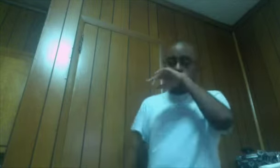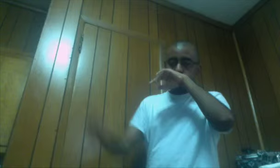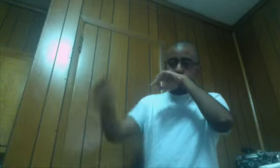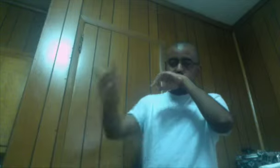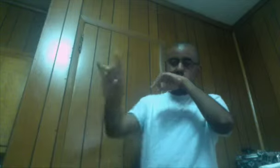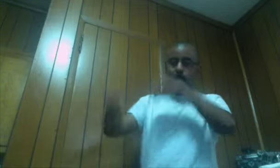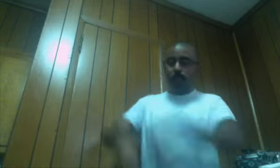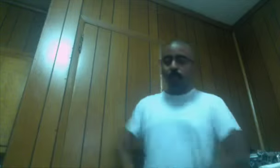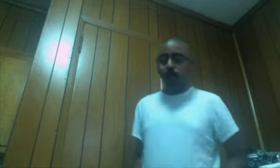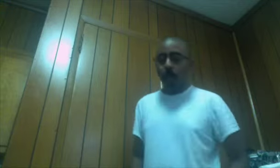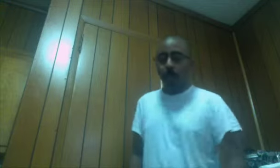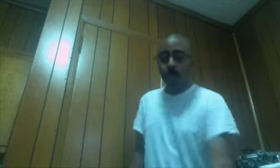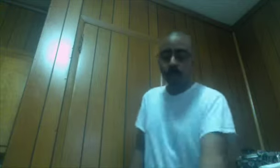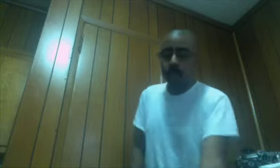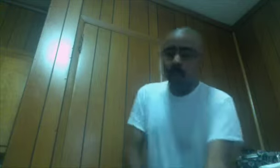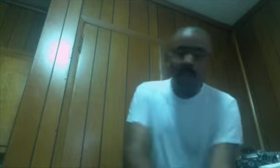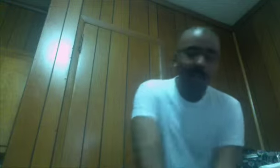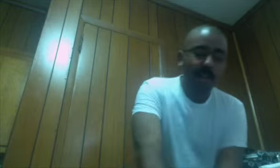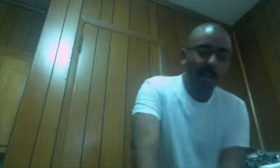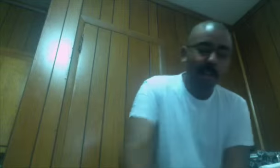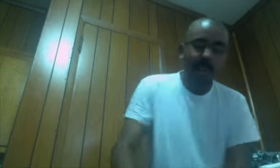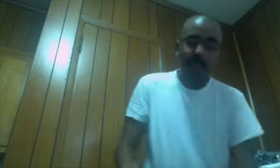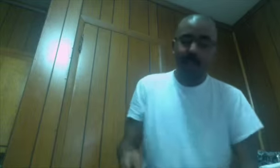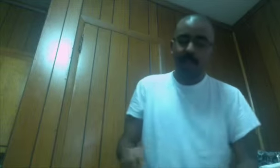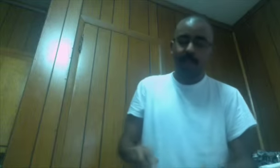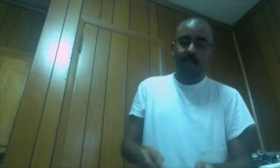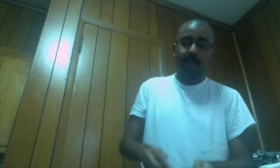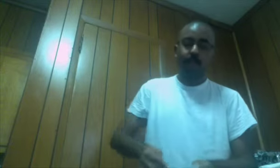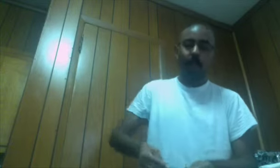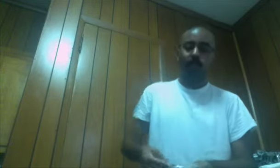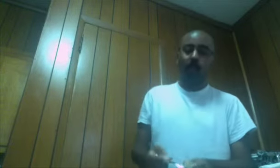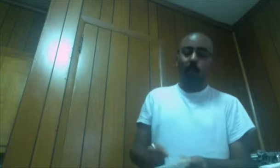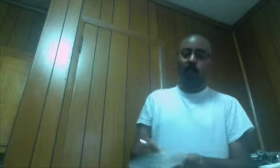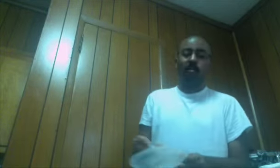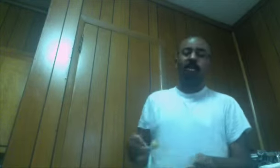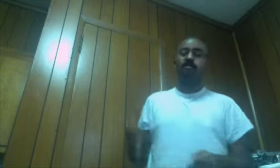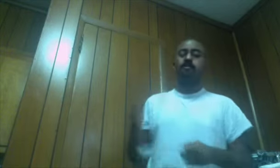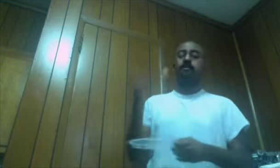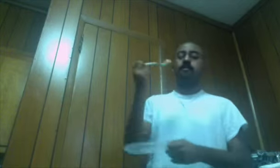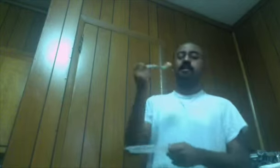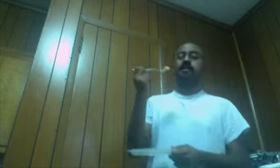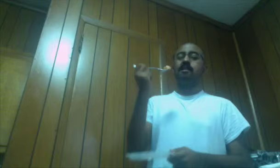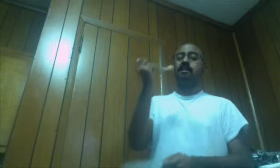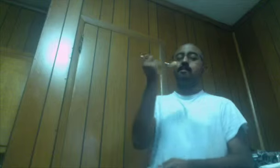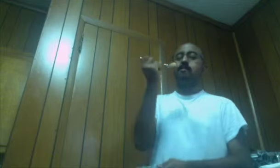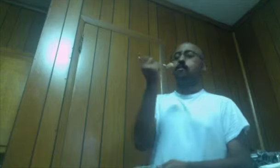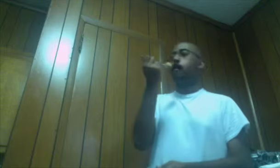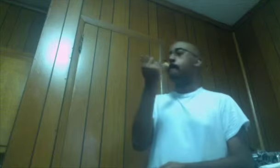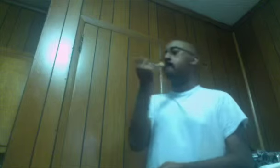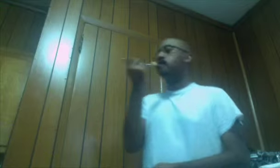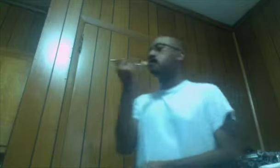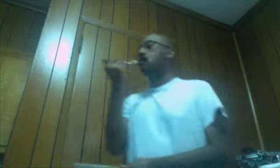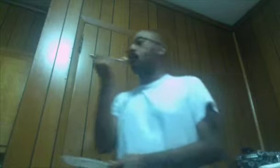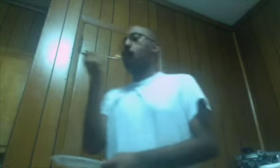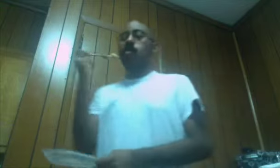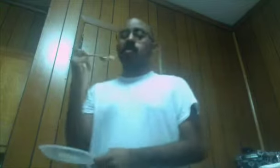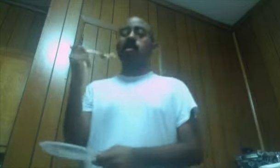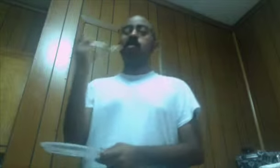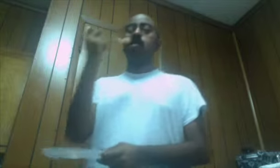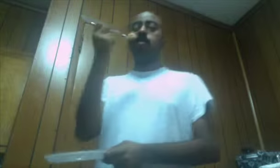Shut up You know, I'm gonna finish my pie first It's rude for me to eat and review I'm do it anyway But